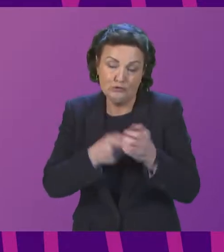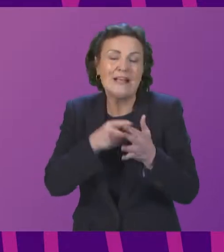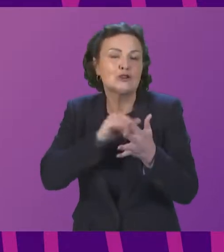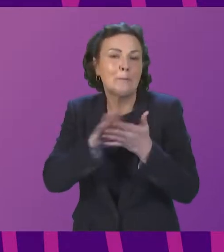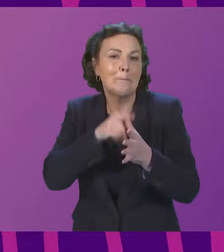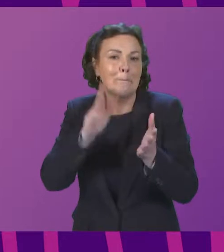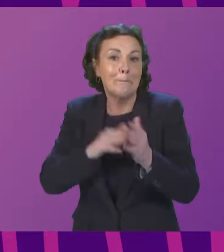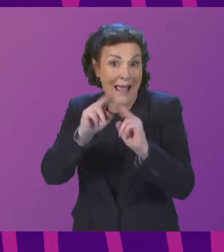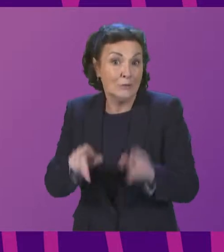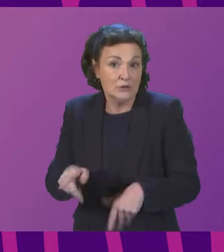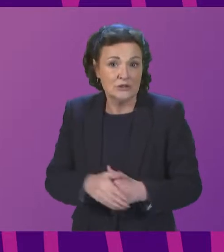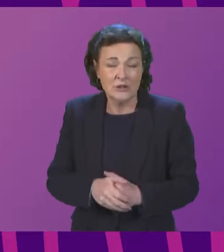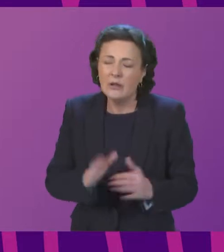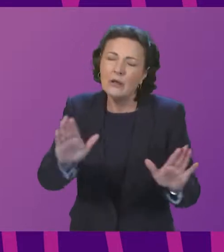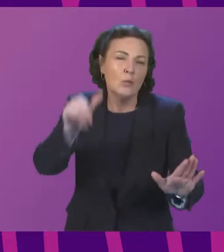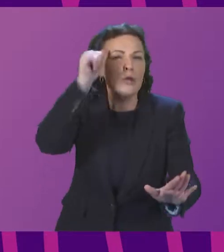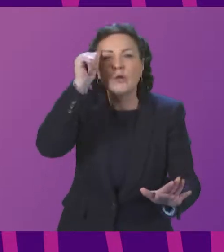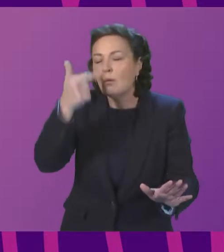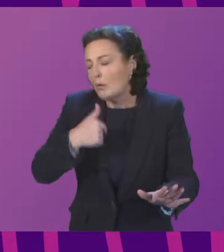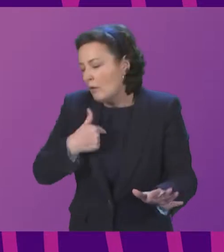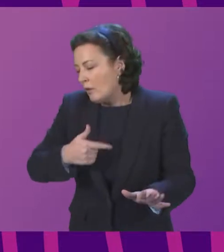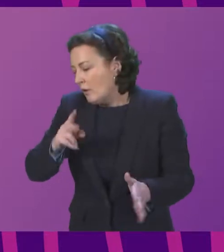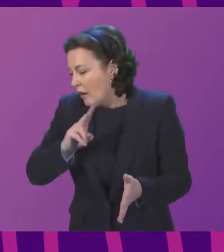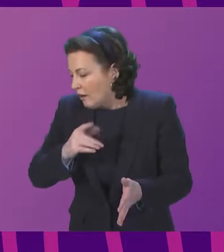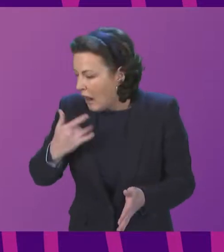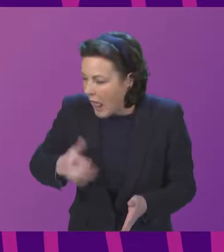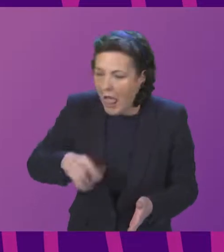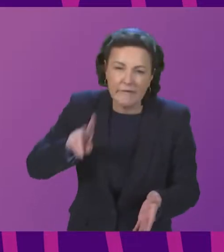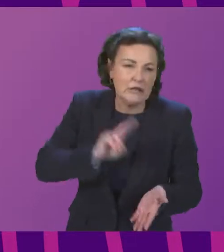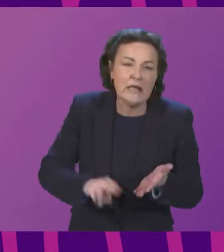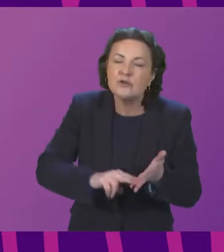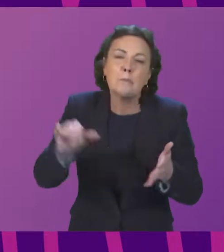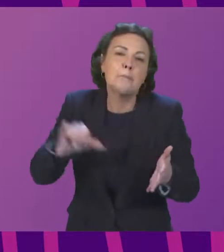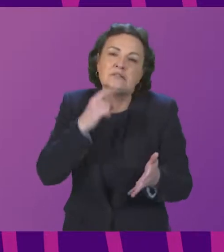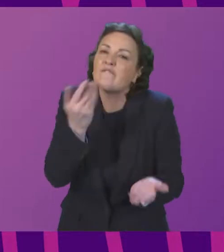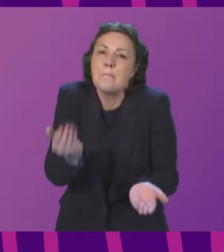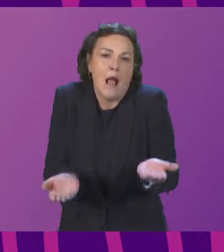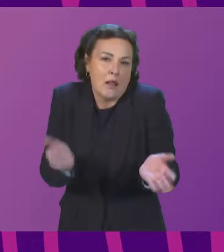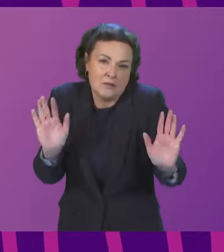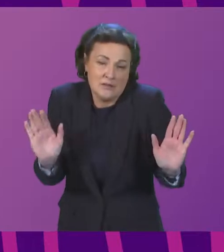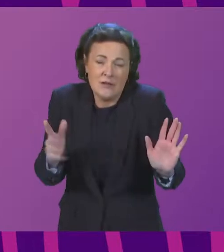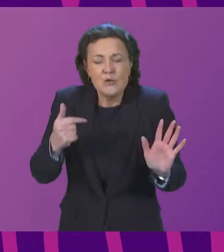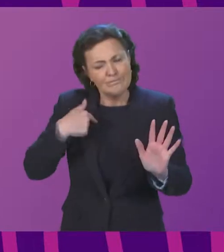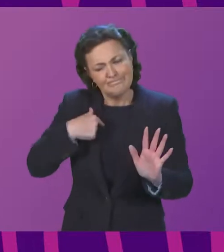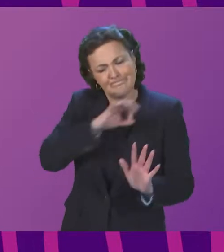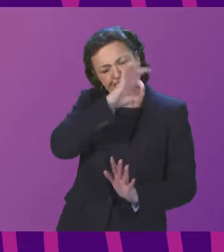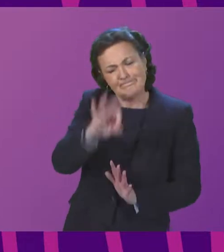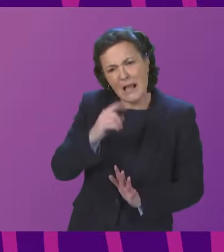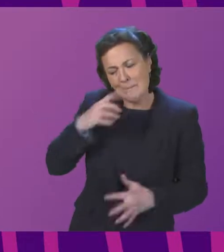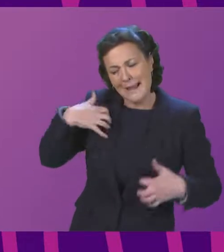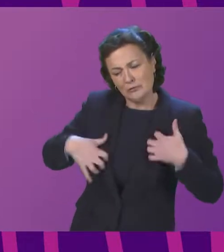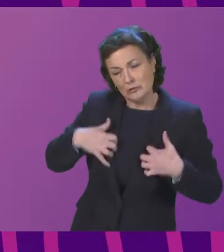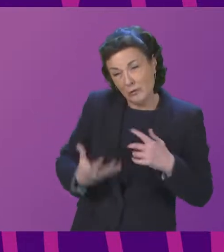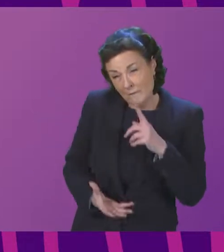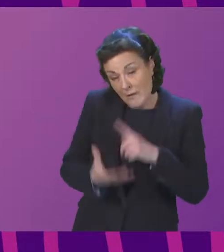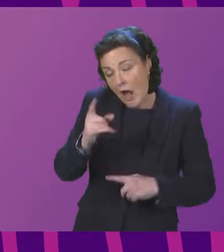In nature and in life it is all about balance. It would be interesting therefore to know how many commercial afforestation schemes